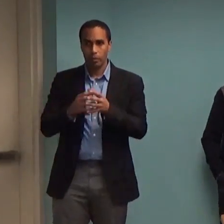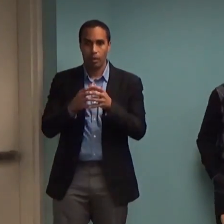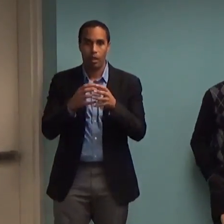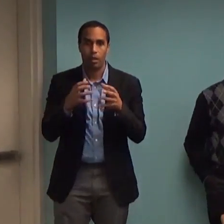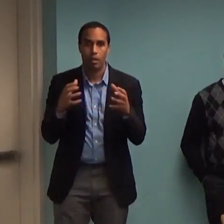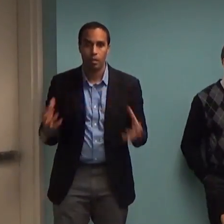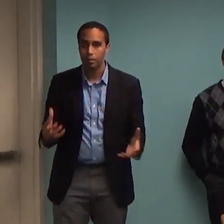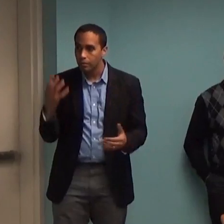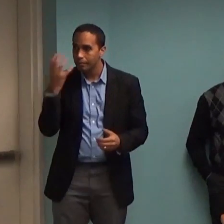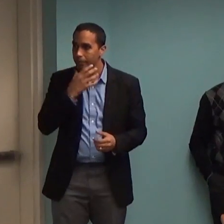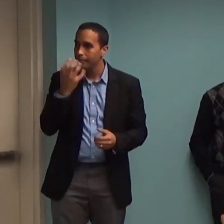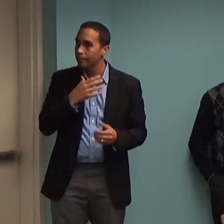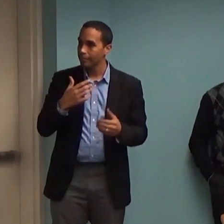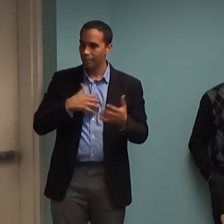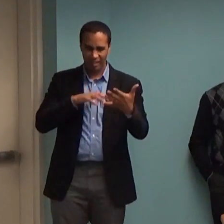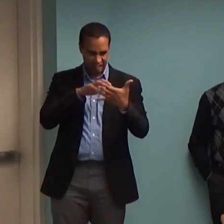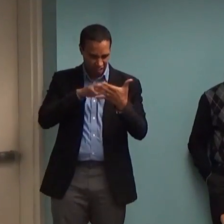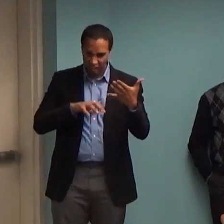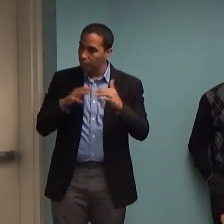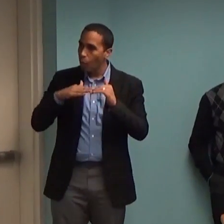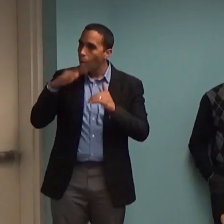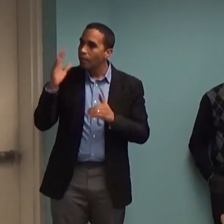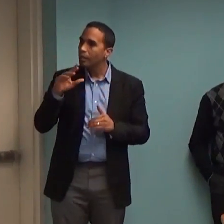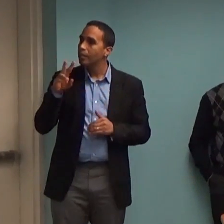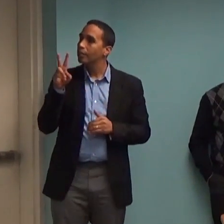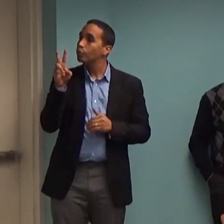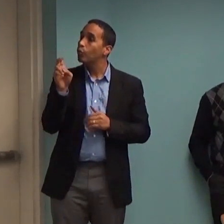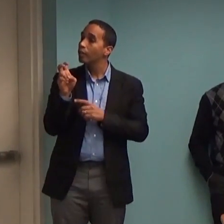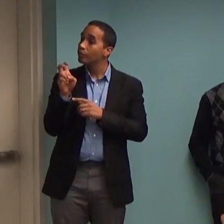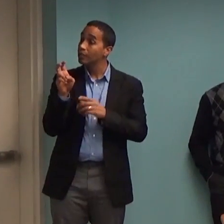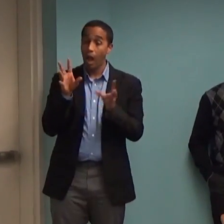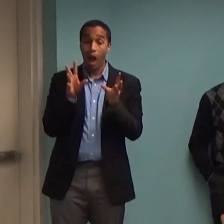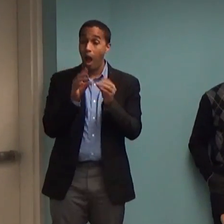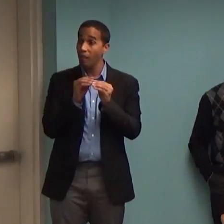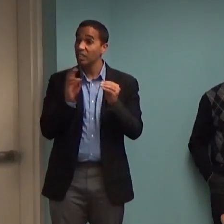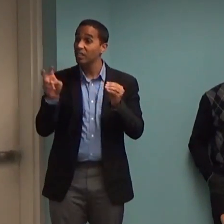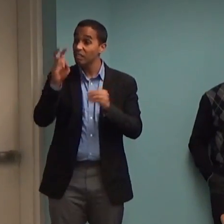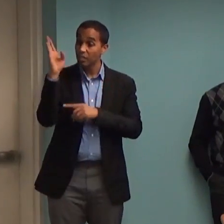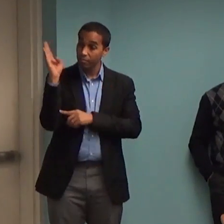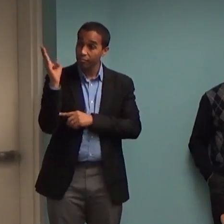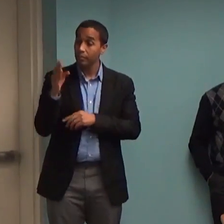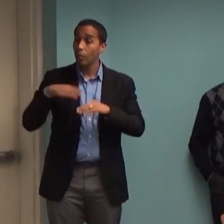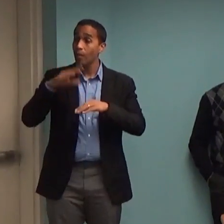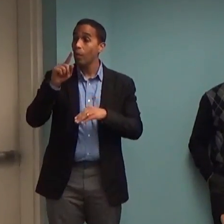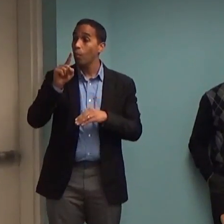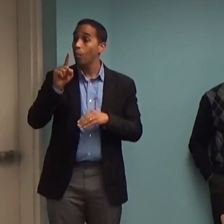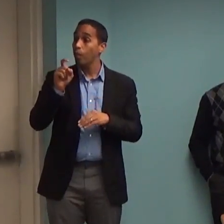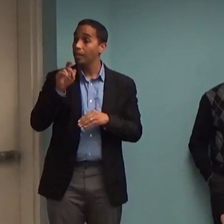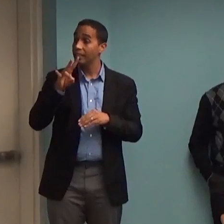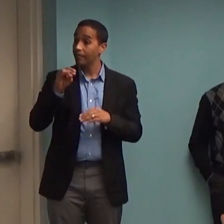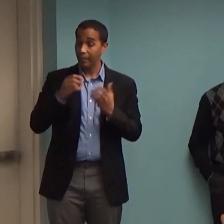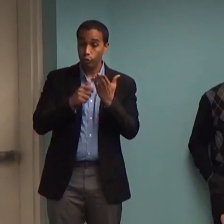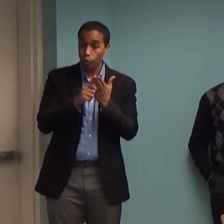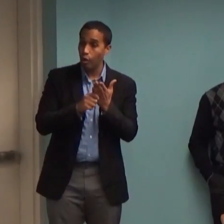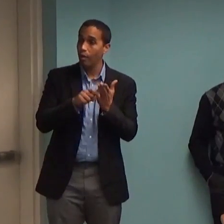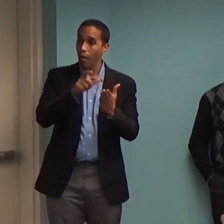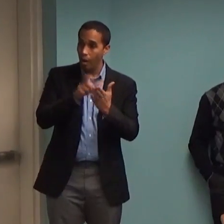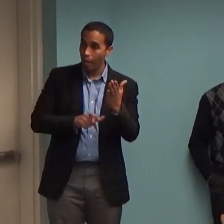I think your bio says over 200 conference presentations, over 170 journal articles and book chapters, and 200 conference